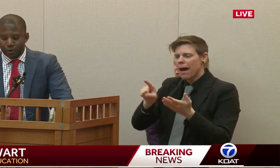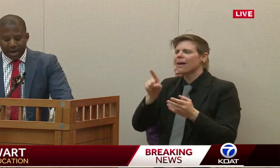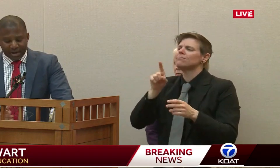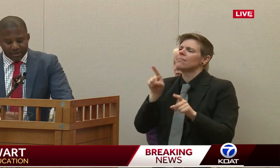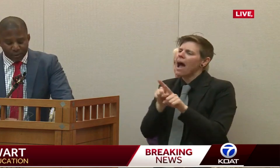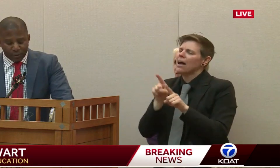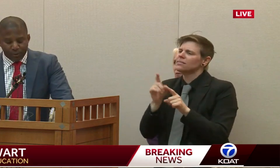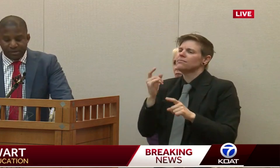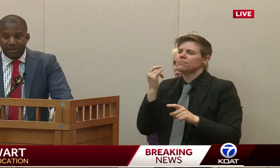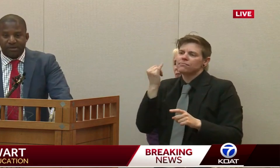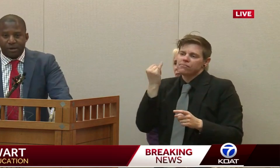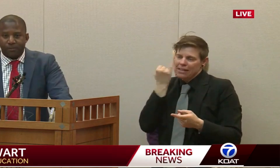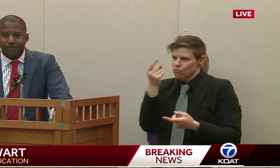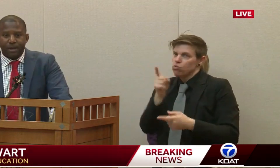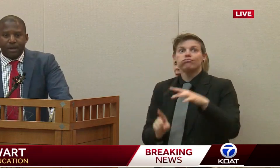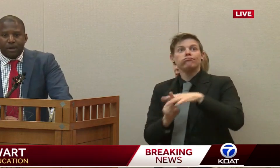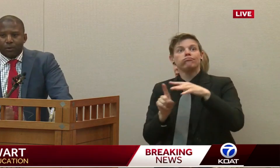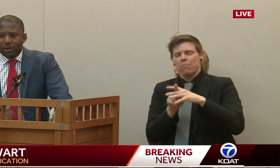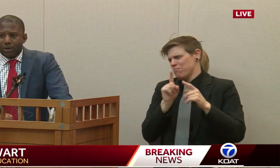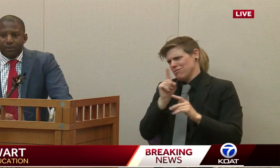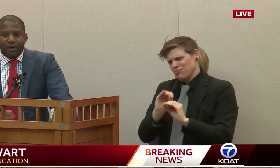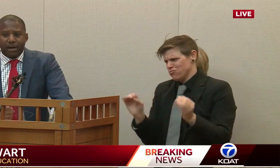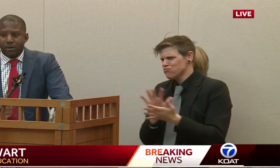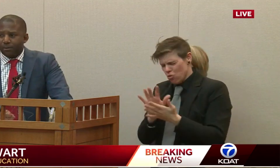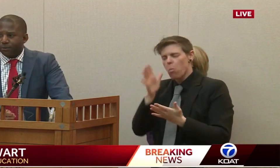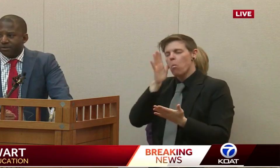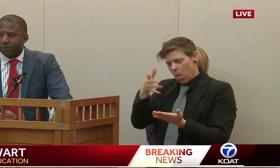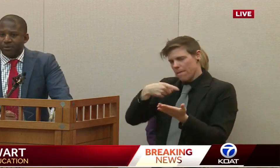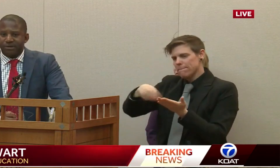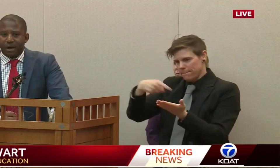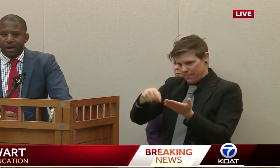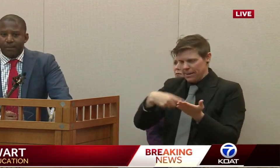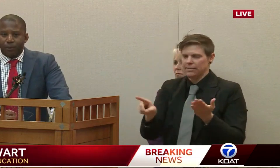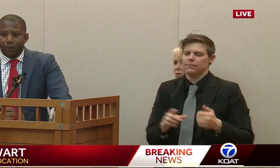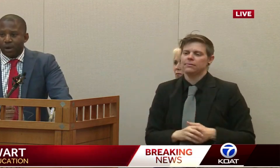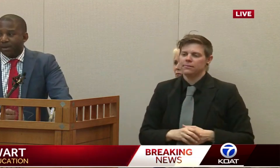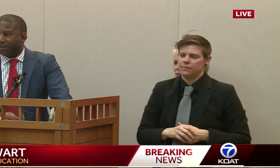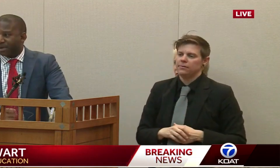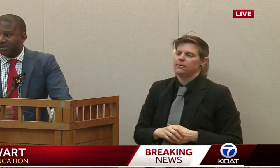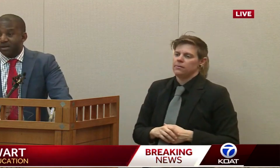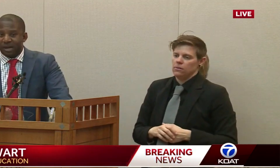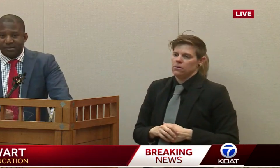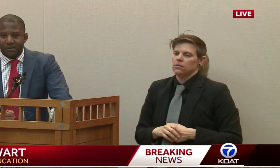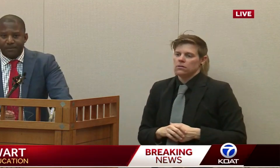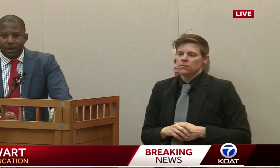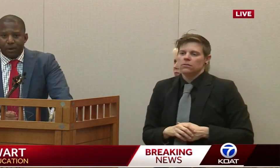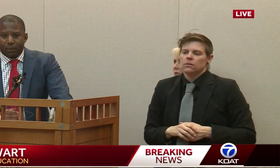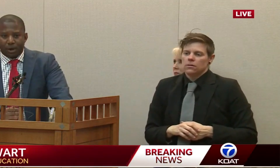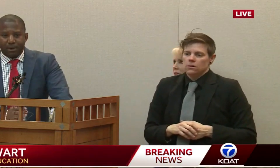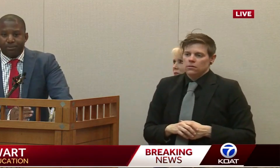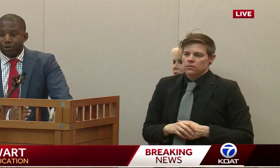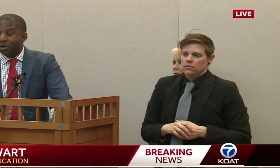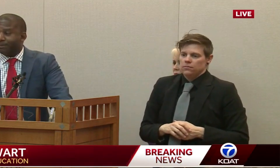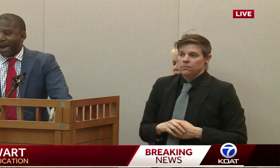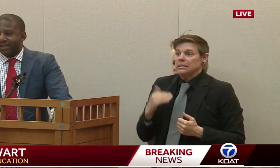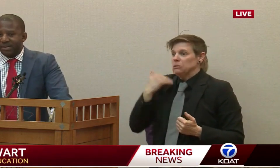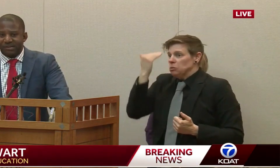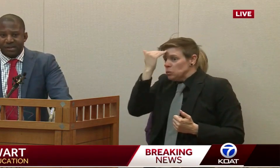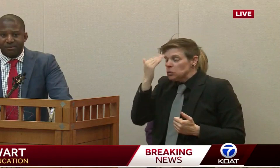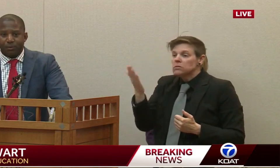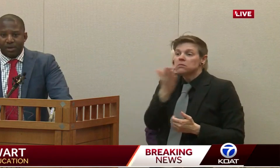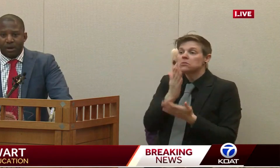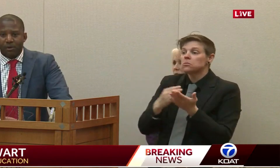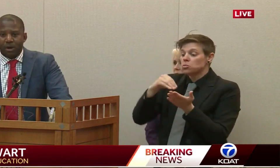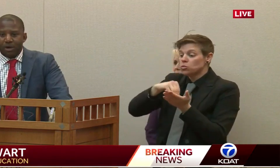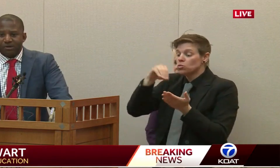no closure and school was still in session. We know that we've got a number of students who are coming up on state testing. We're going to be pushing back